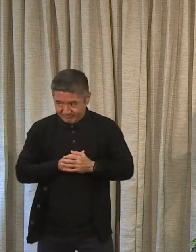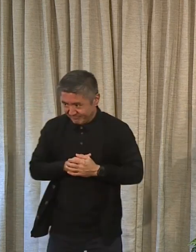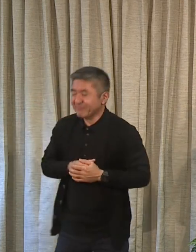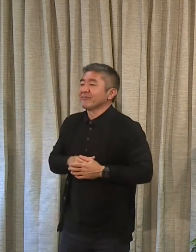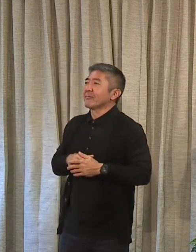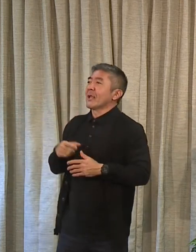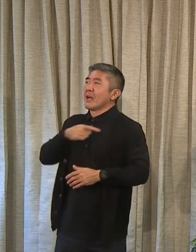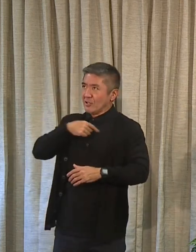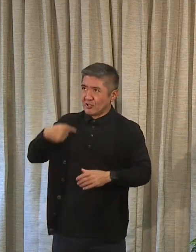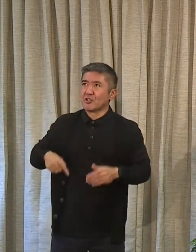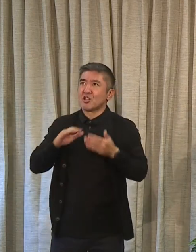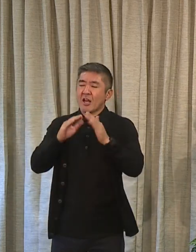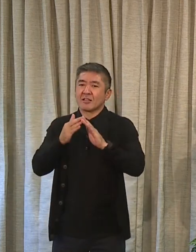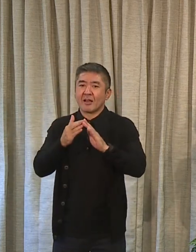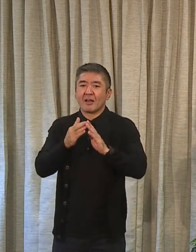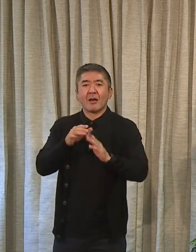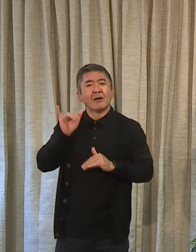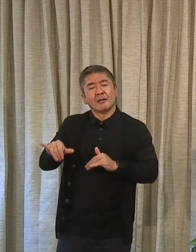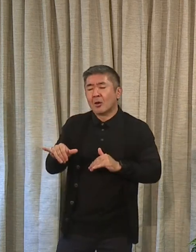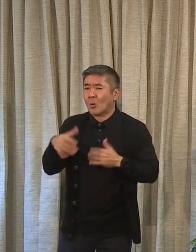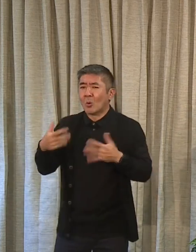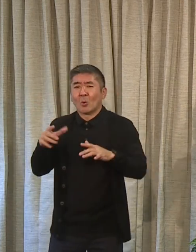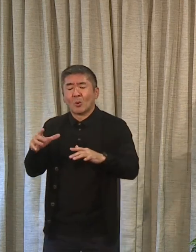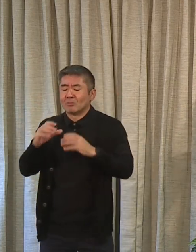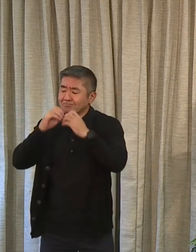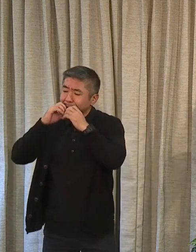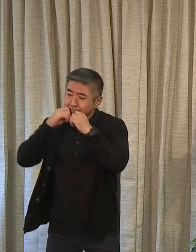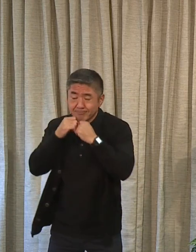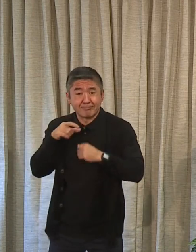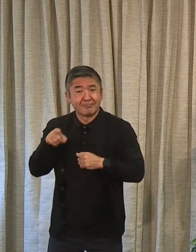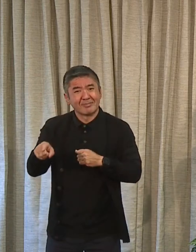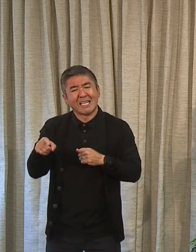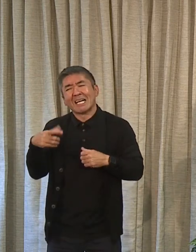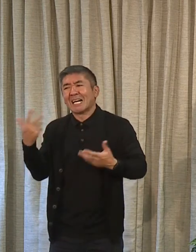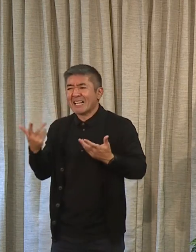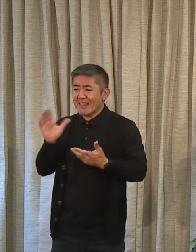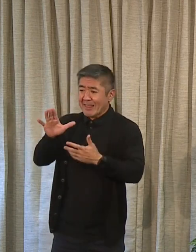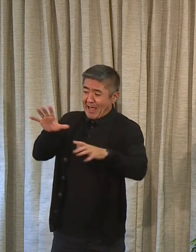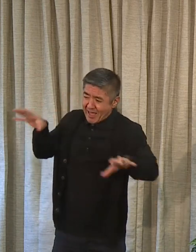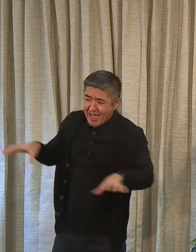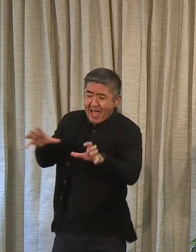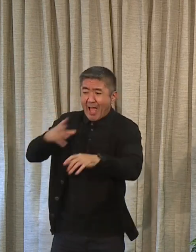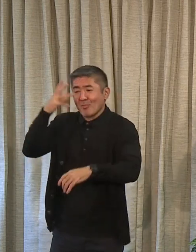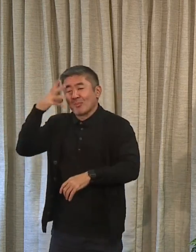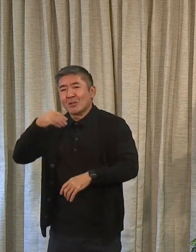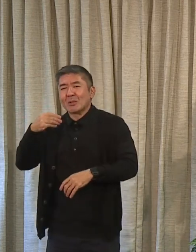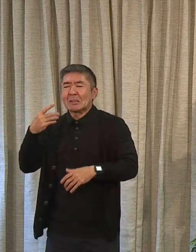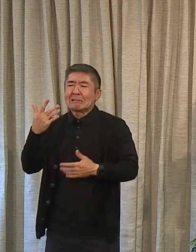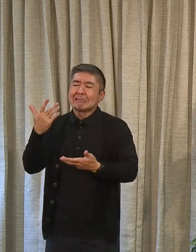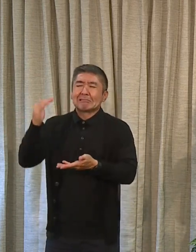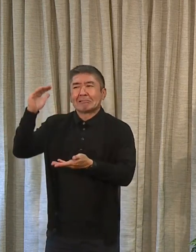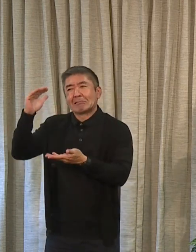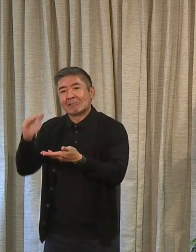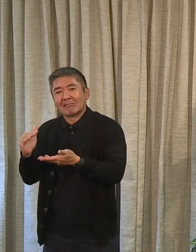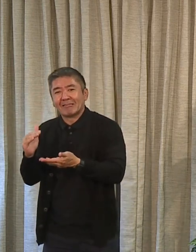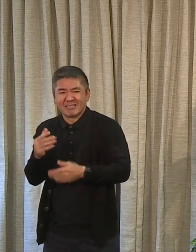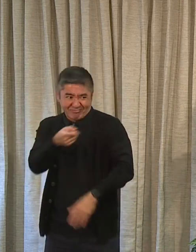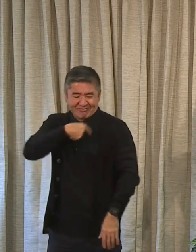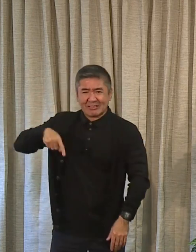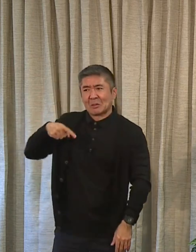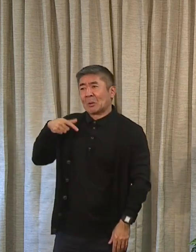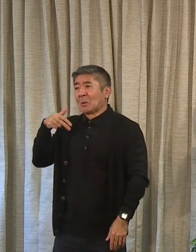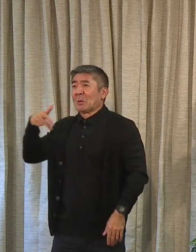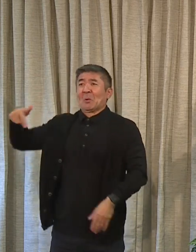Chinatown. Chinatown is a gem that has unfortunately lost a bit of its luster. We walked the entire